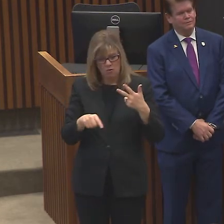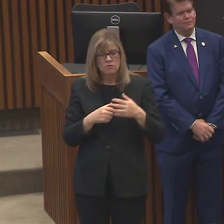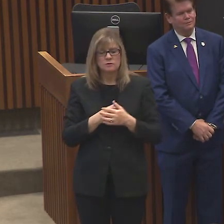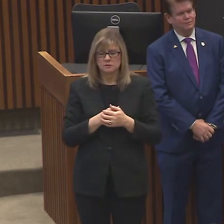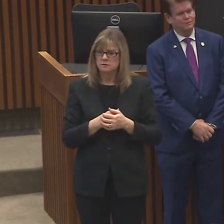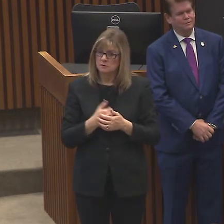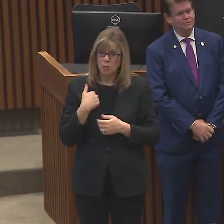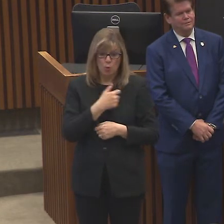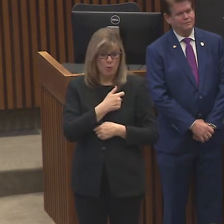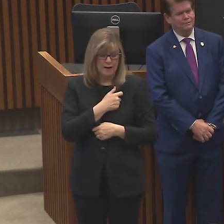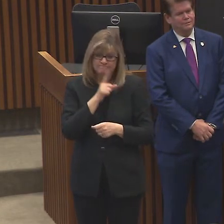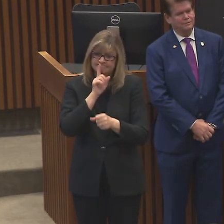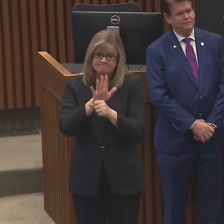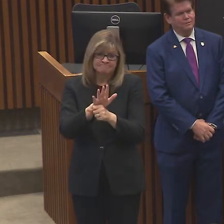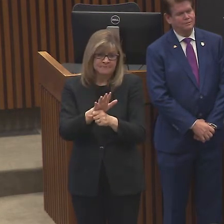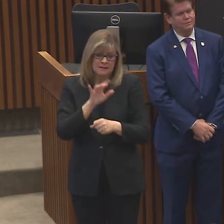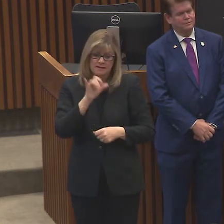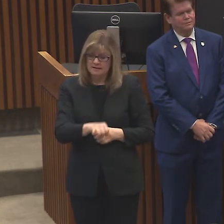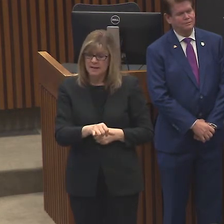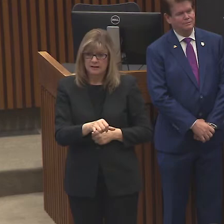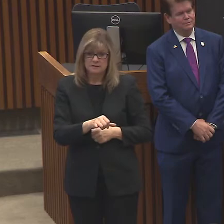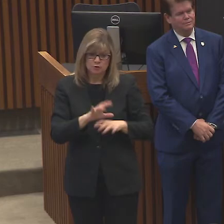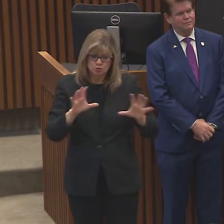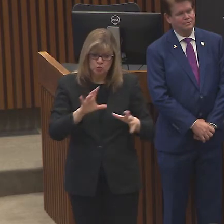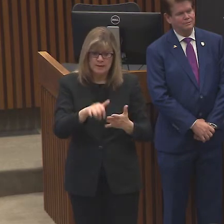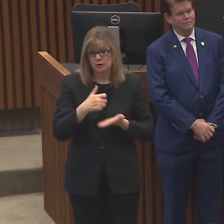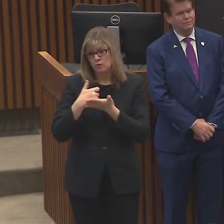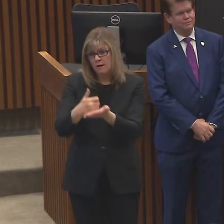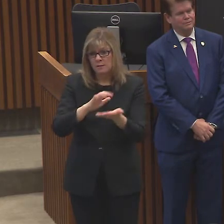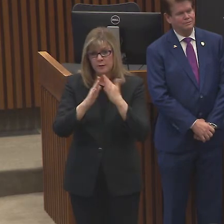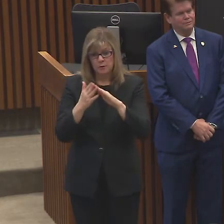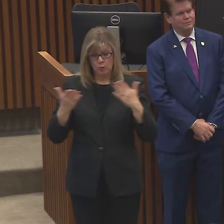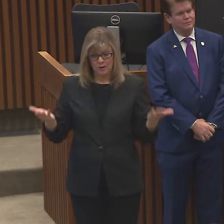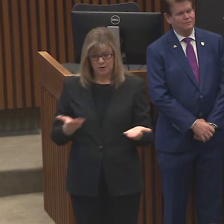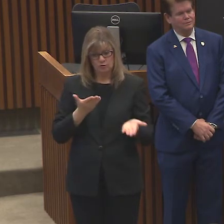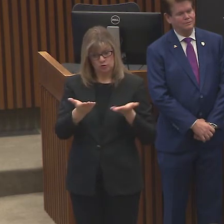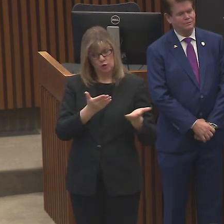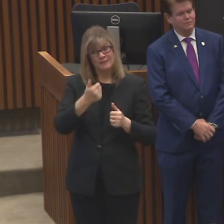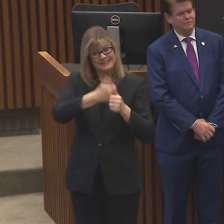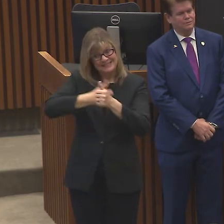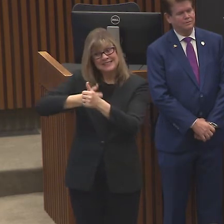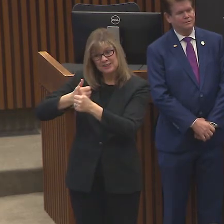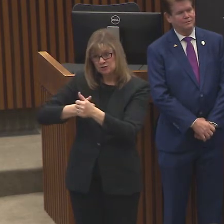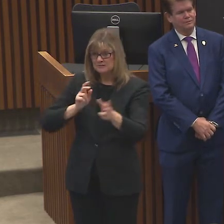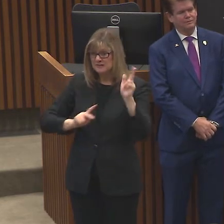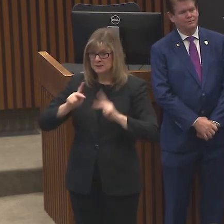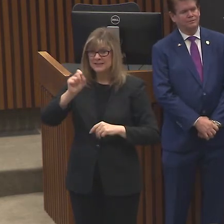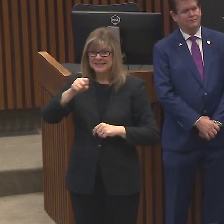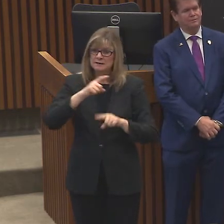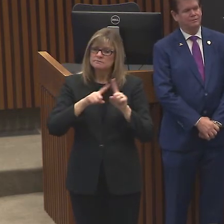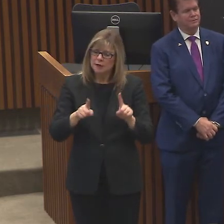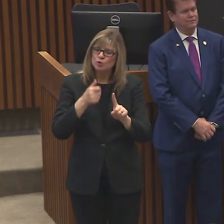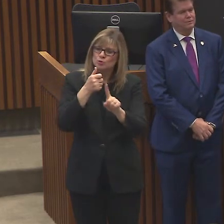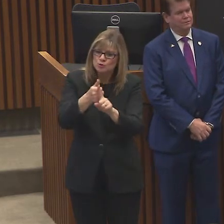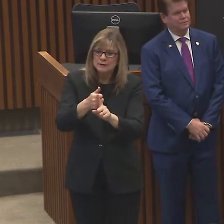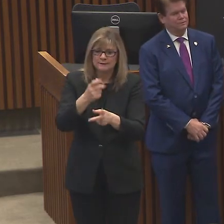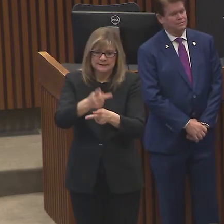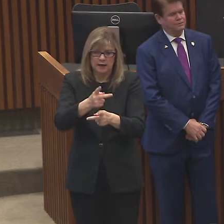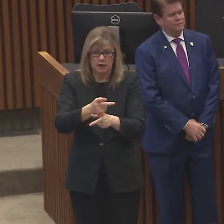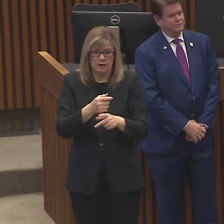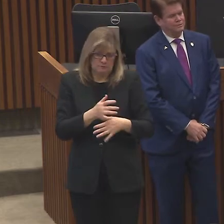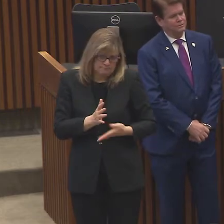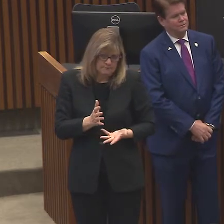to that. We're committed to the health of the community and we're here to serve each and every person but we've got to have you take care of yourselves and